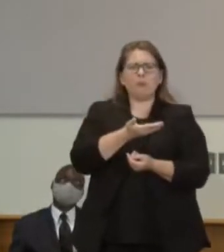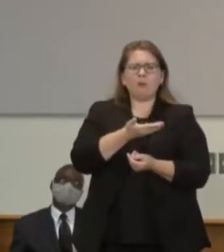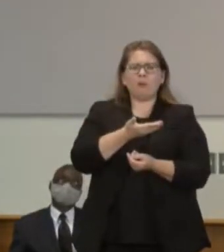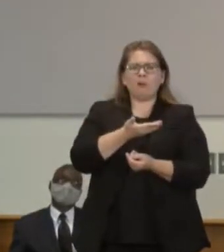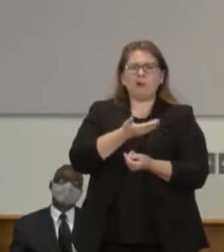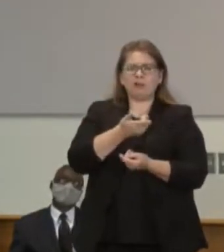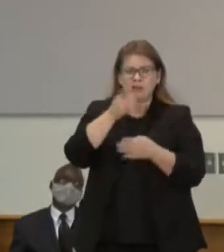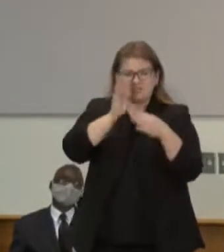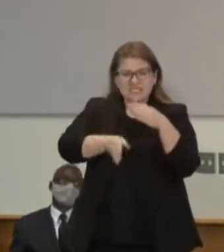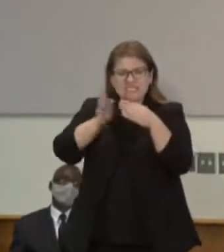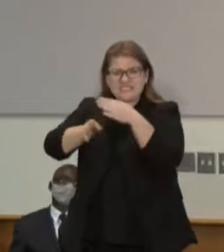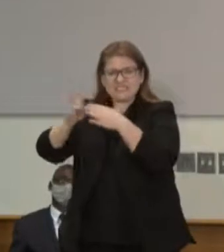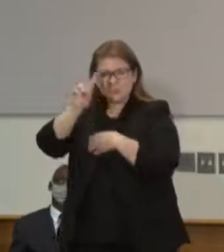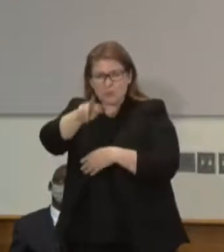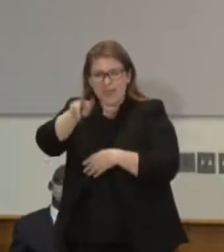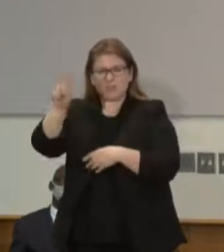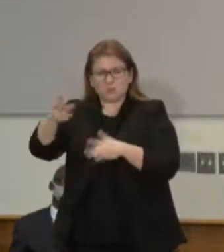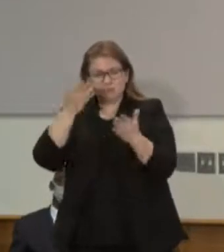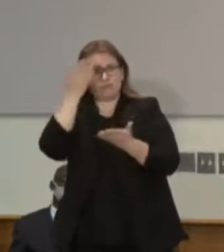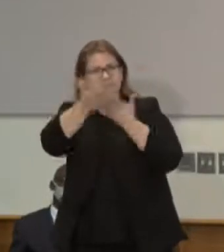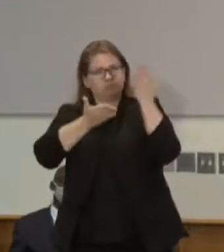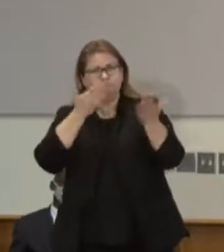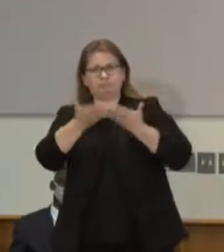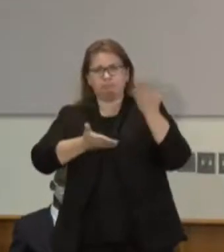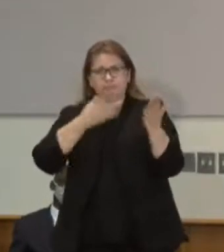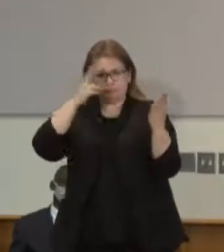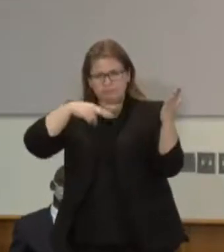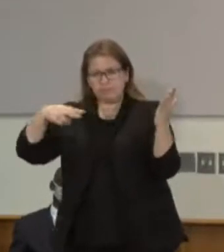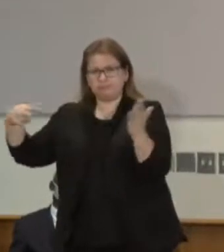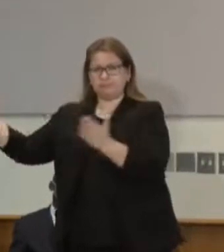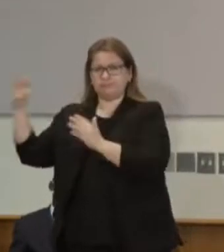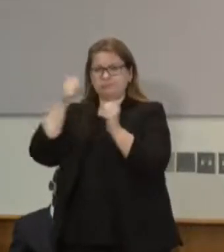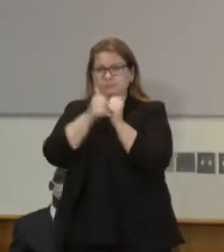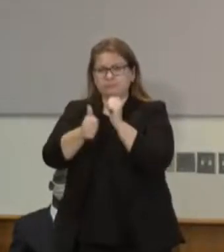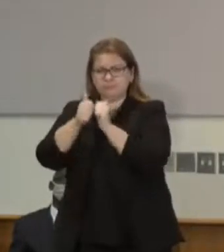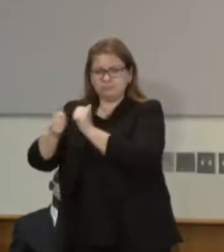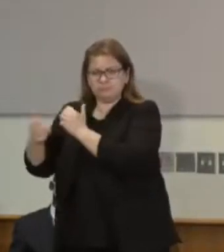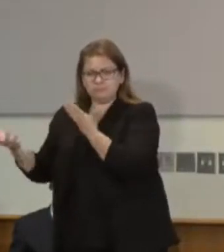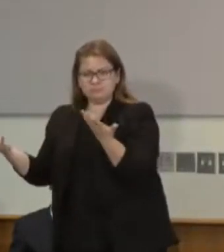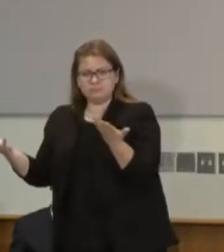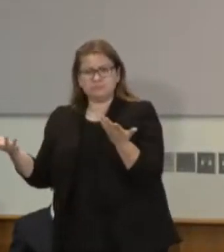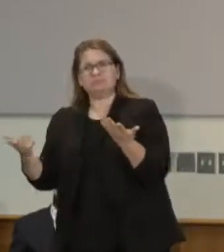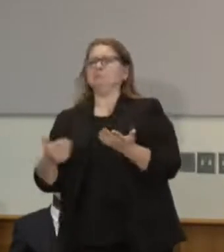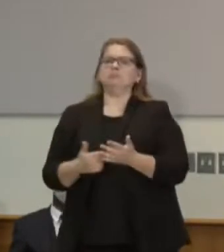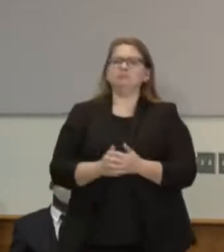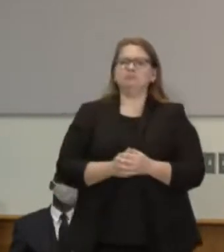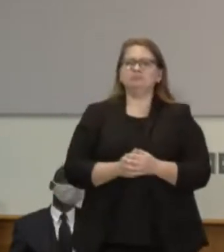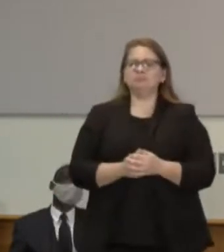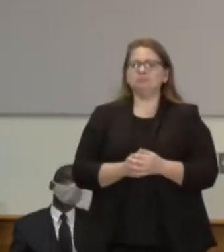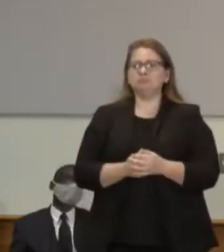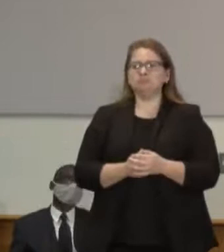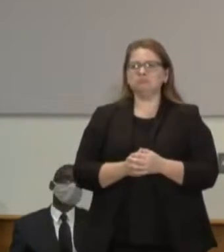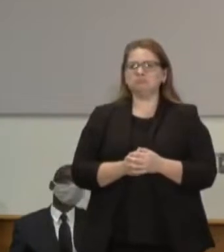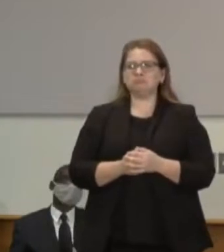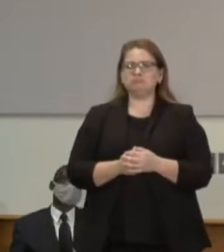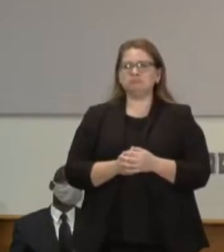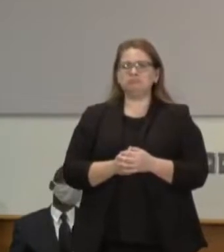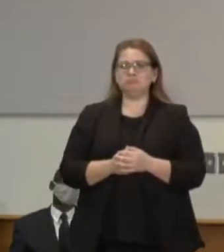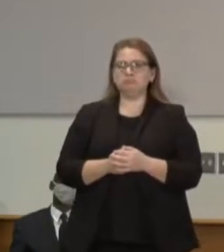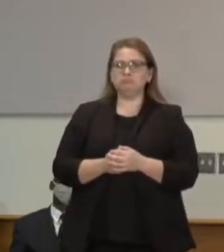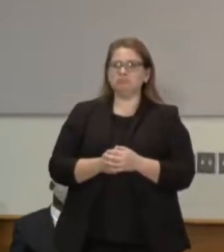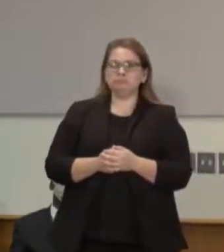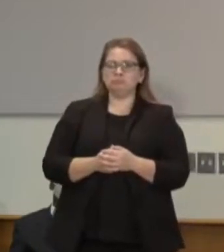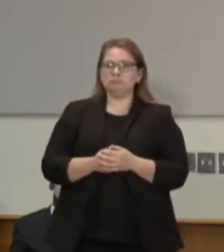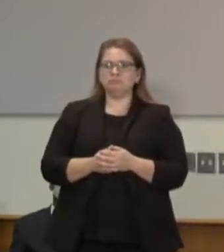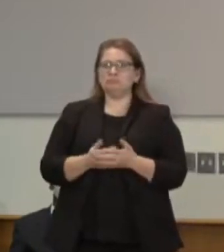And for Speaker Hortman, if she wants to follow up, is that necessary given that this is not, we don't have really parameters as to how long